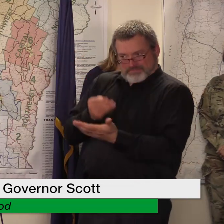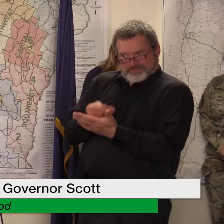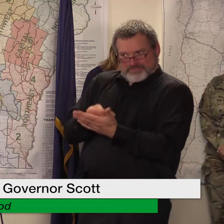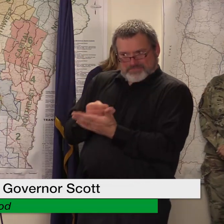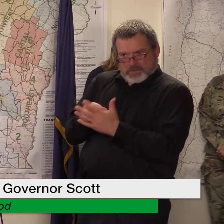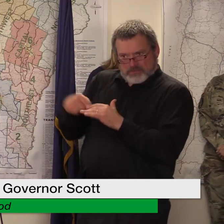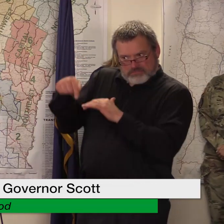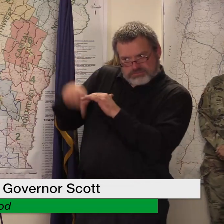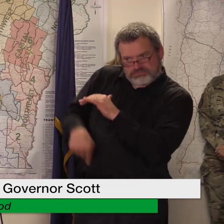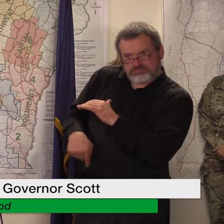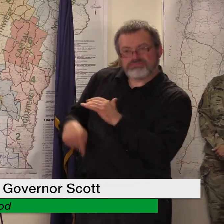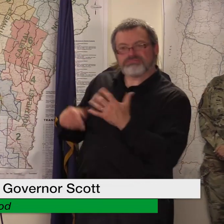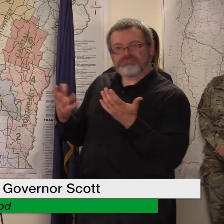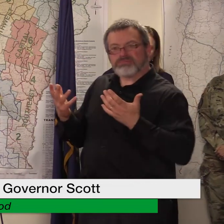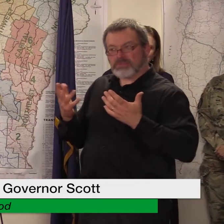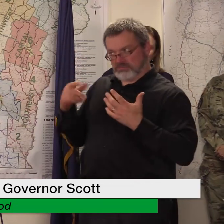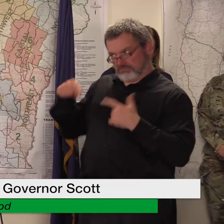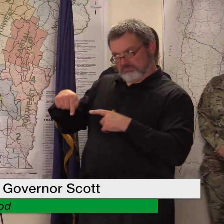been to this day no